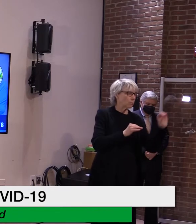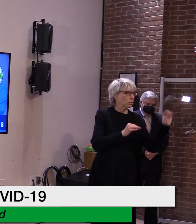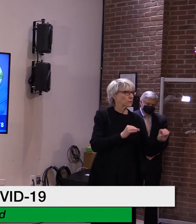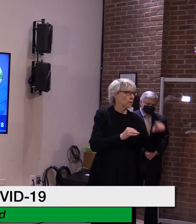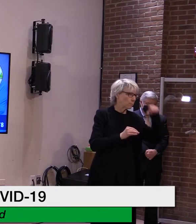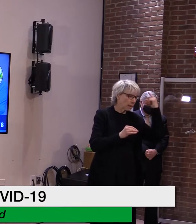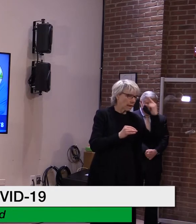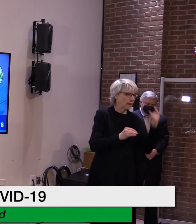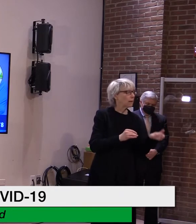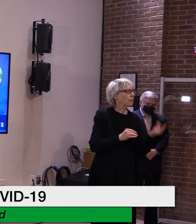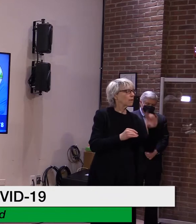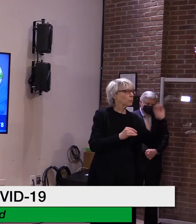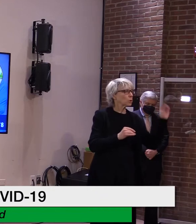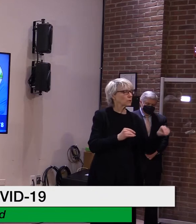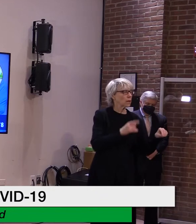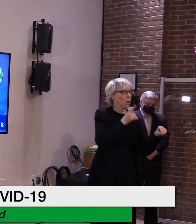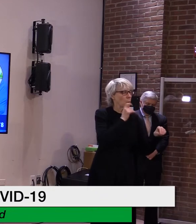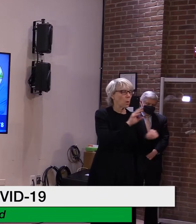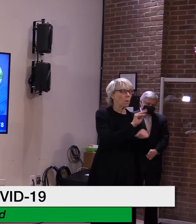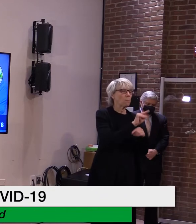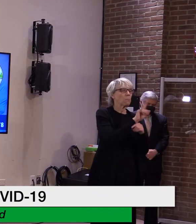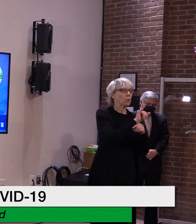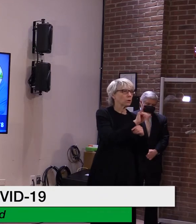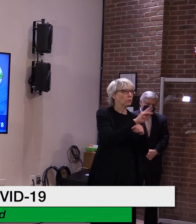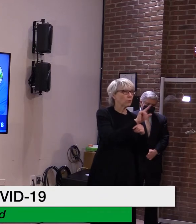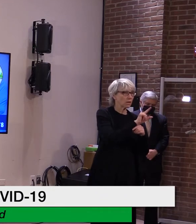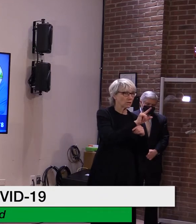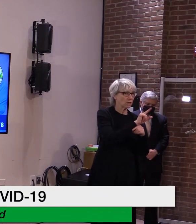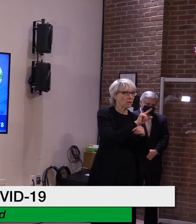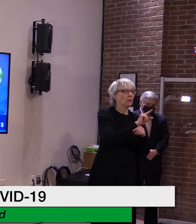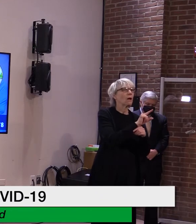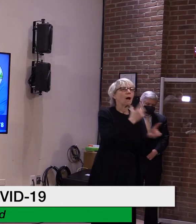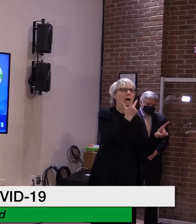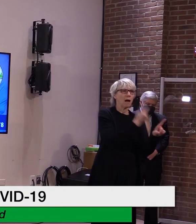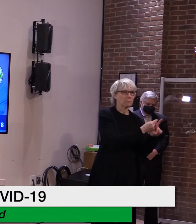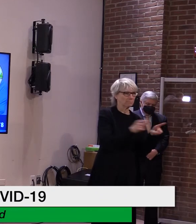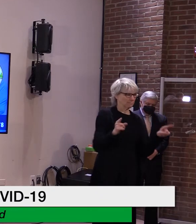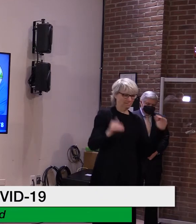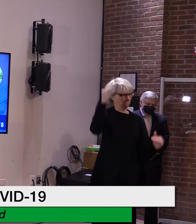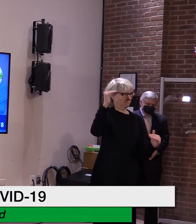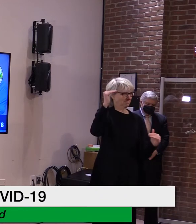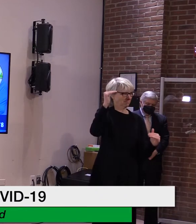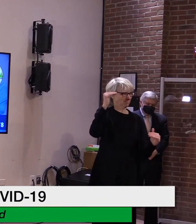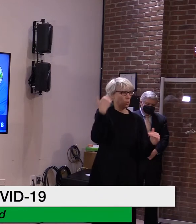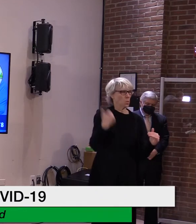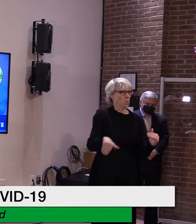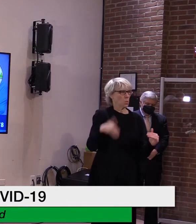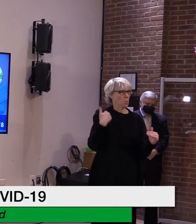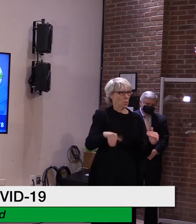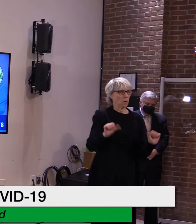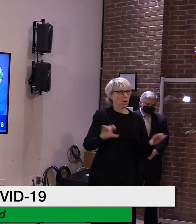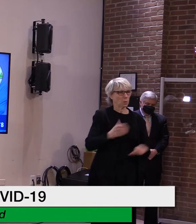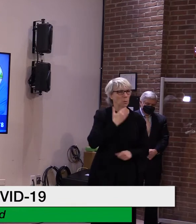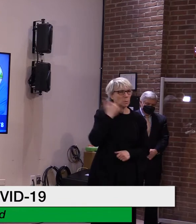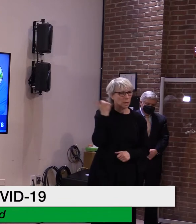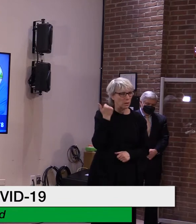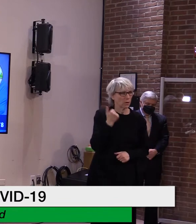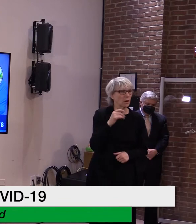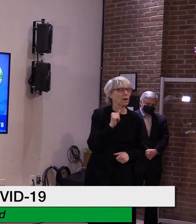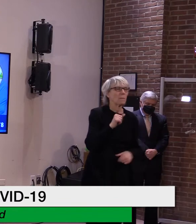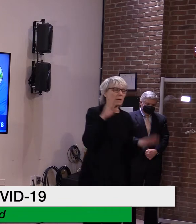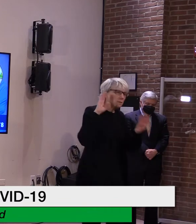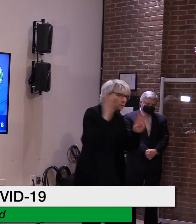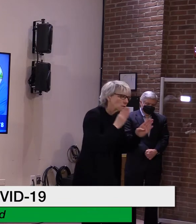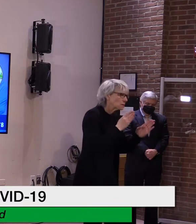multiracial Vermonters have received the vaccine. We can and must do better, not only in engagement, the